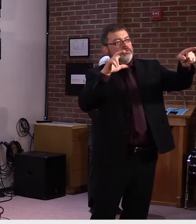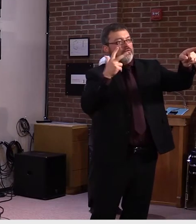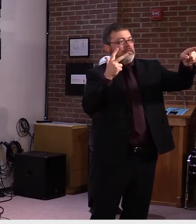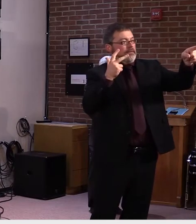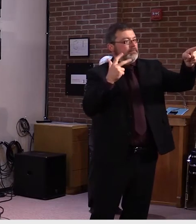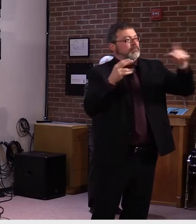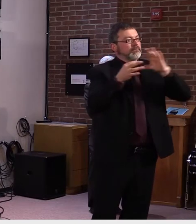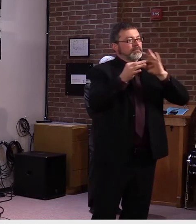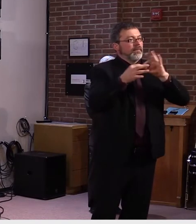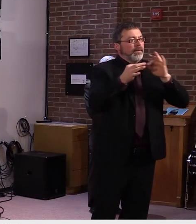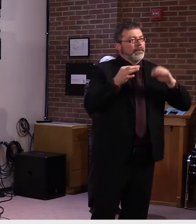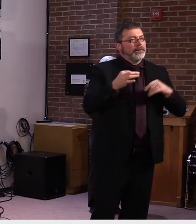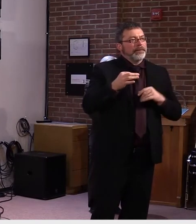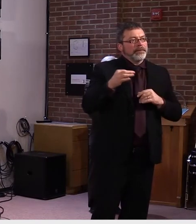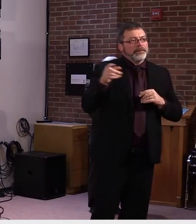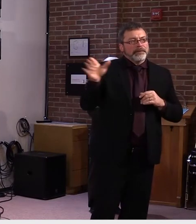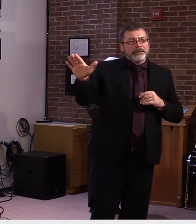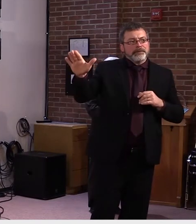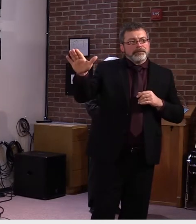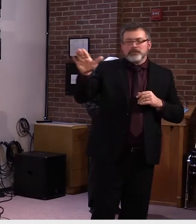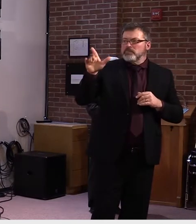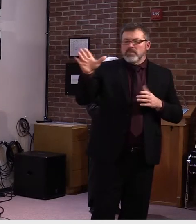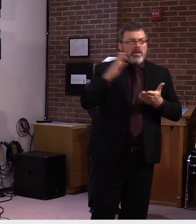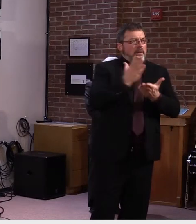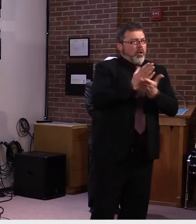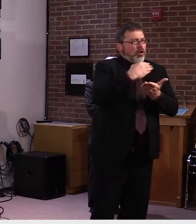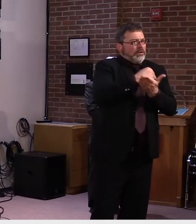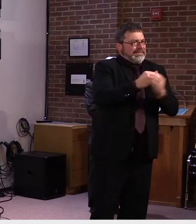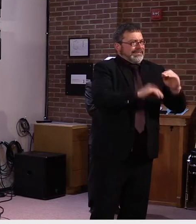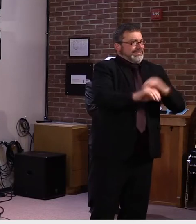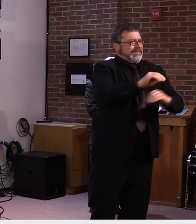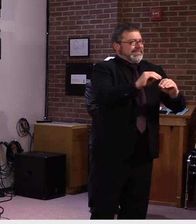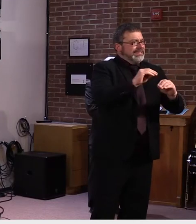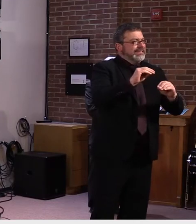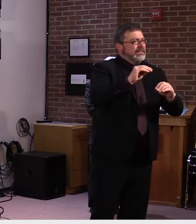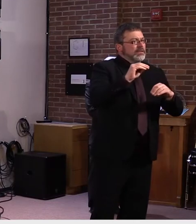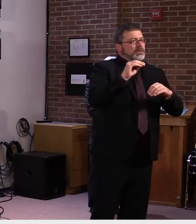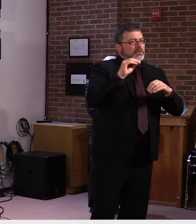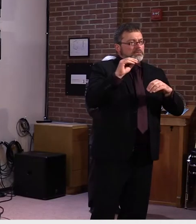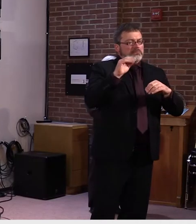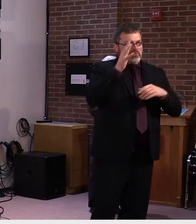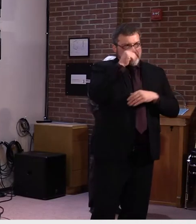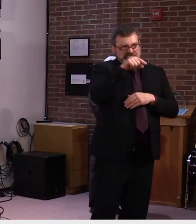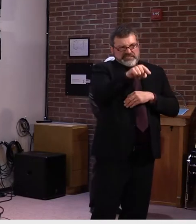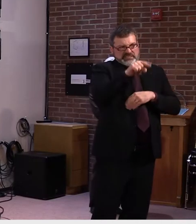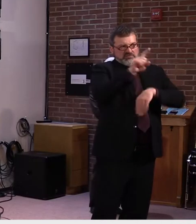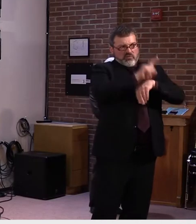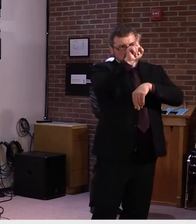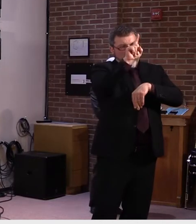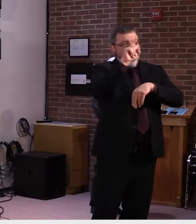of your budget are embargoed until one o'clock today, but I'm just wondering, kind of as a general,